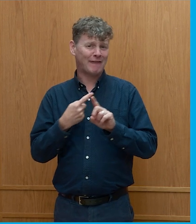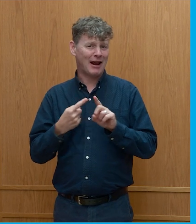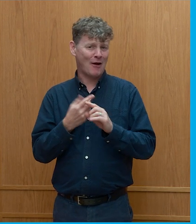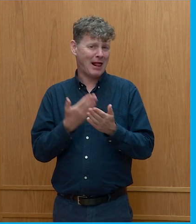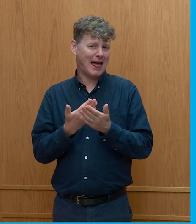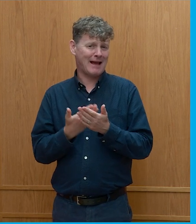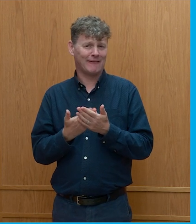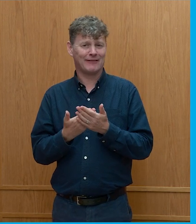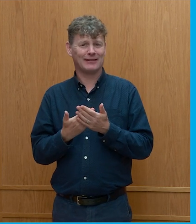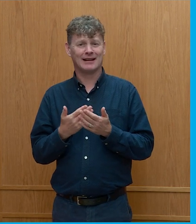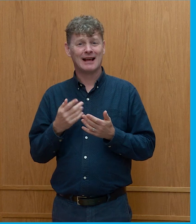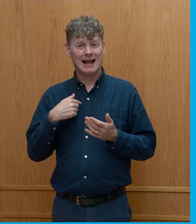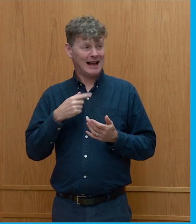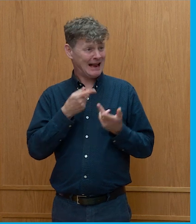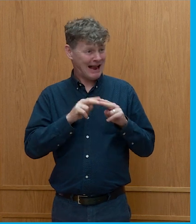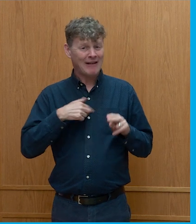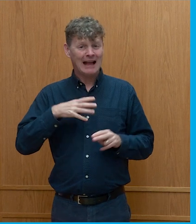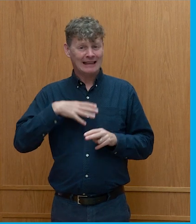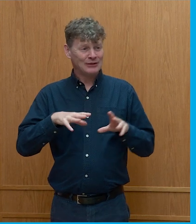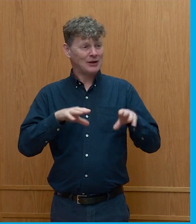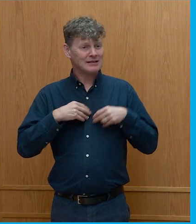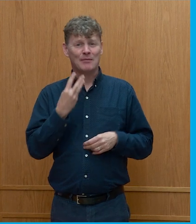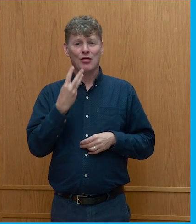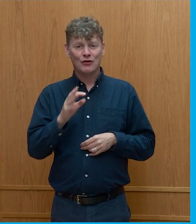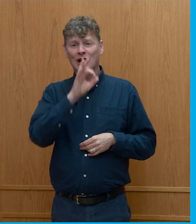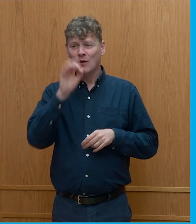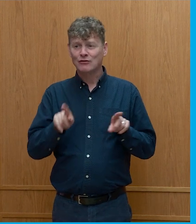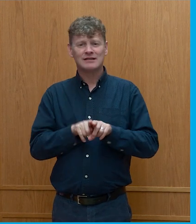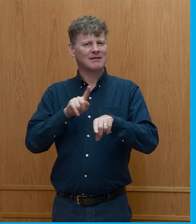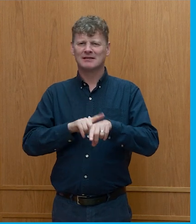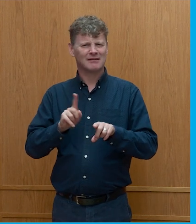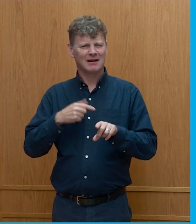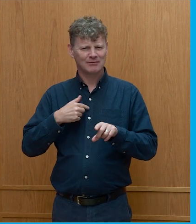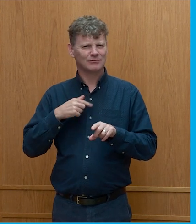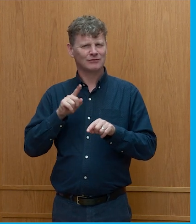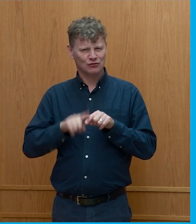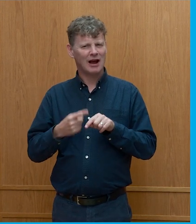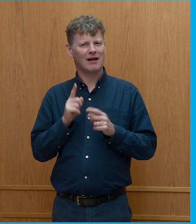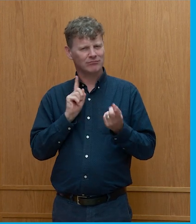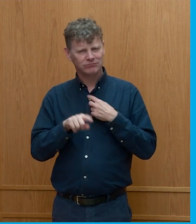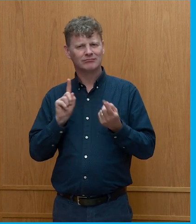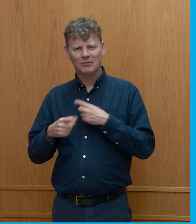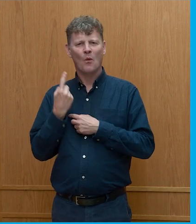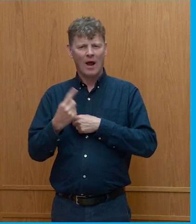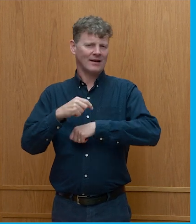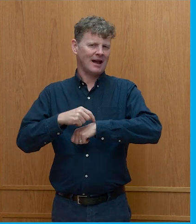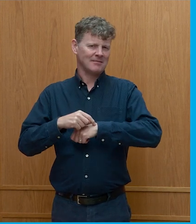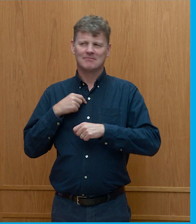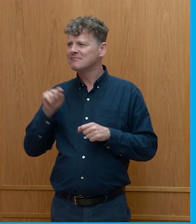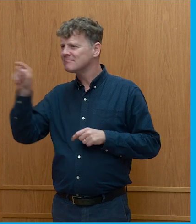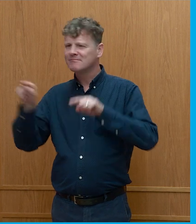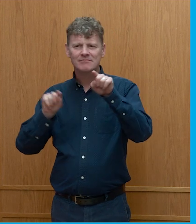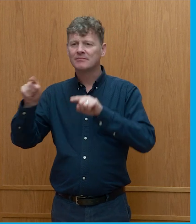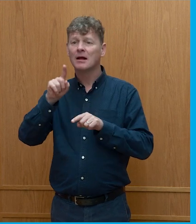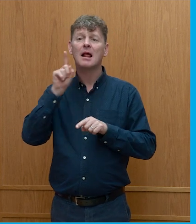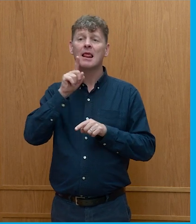if I feel I need to take three at a time I will but I'm trying to spread around the audience so I'll try and come back to you sir but there's a lady at the